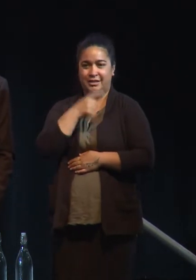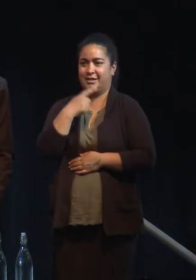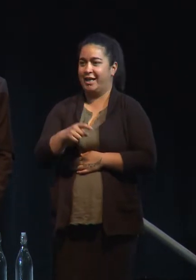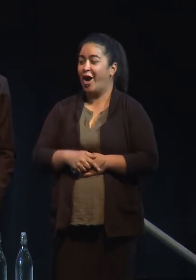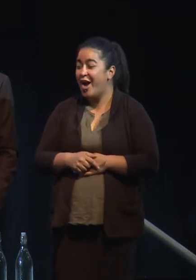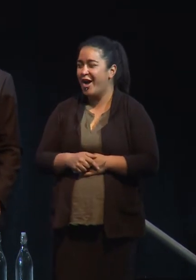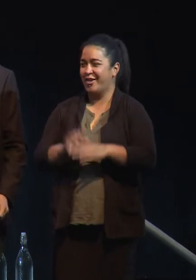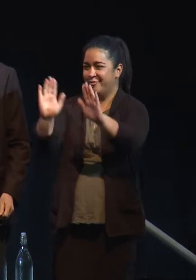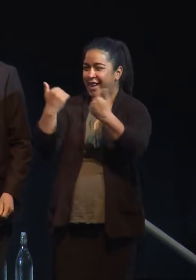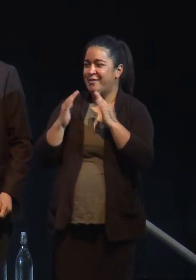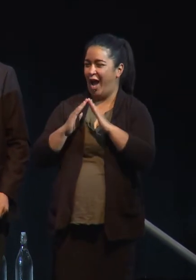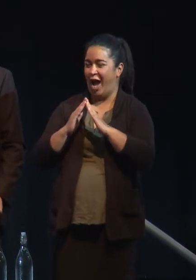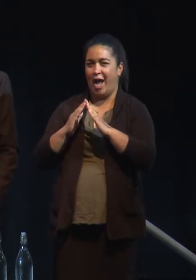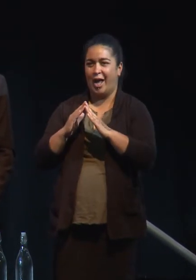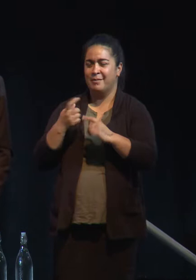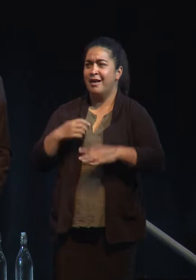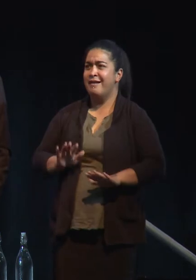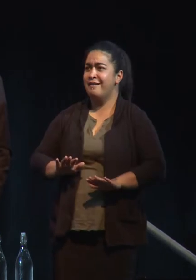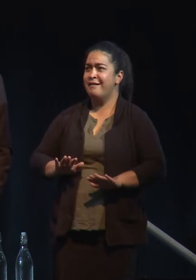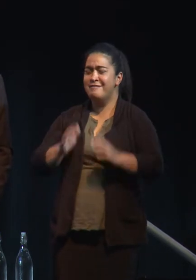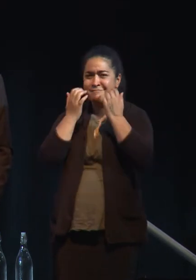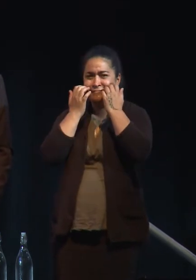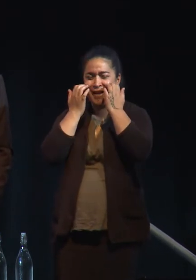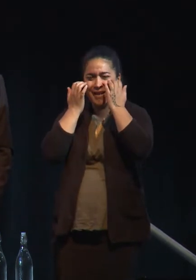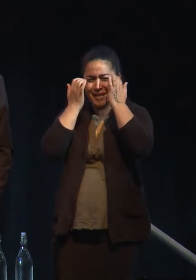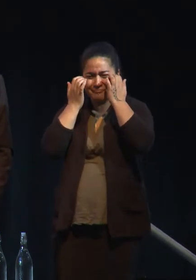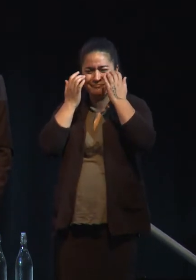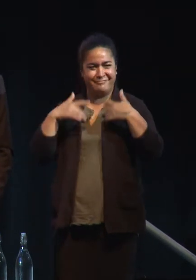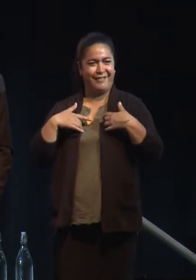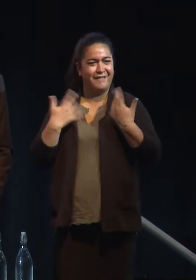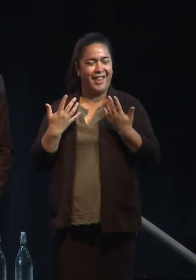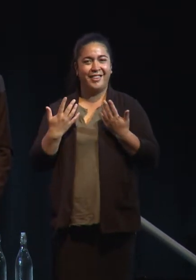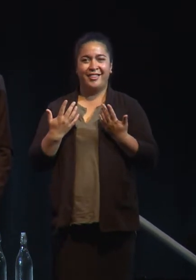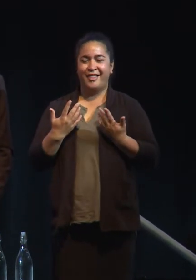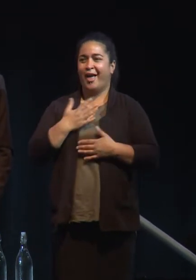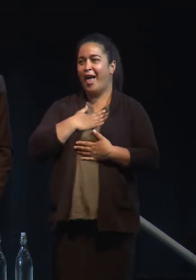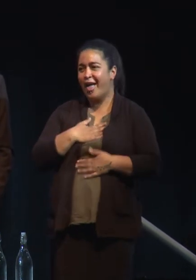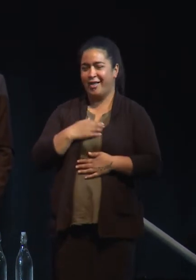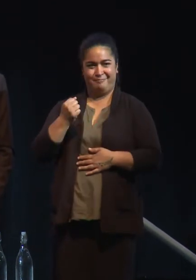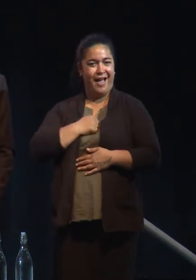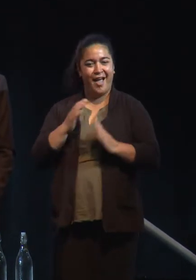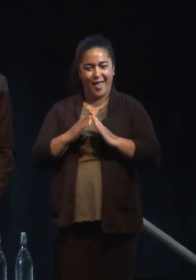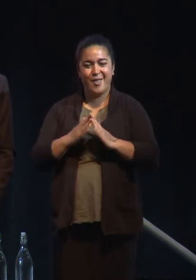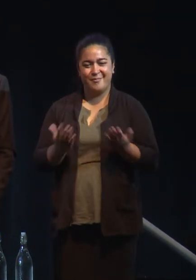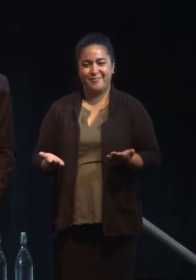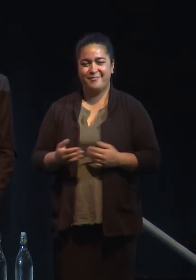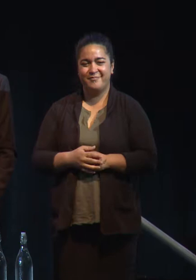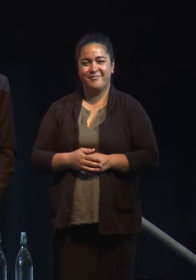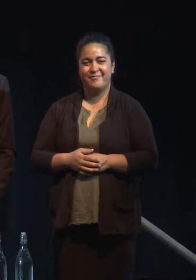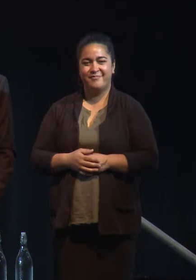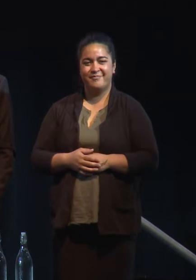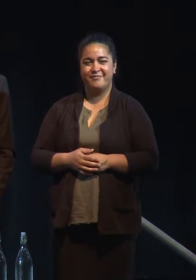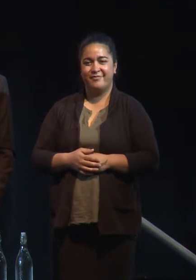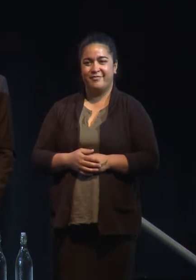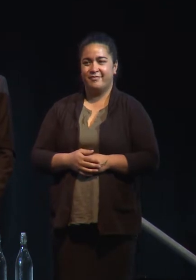tears. You did. Yeah, pretty much. And we have made New Zealand our home. It